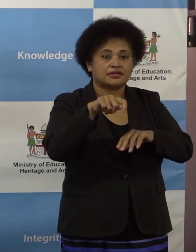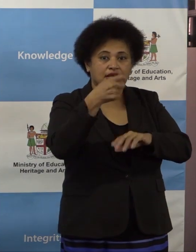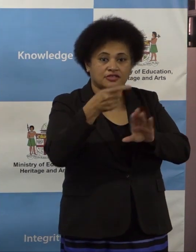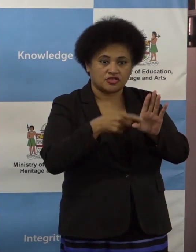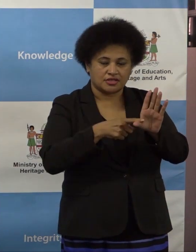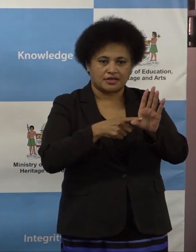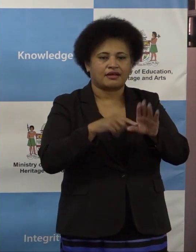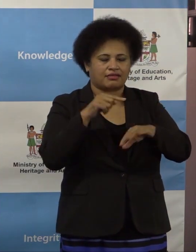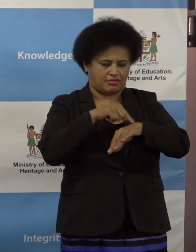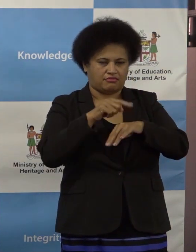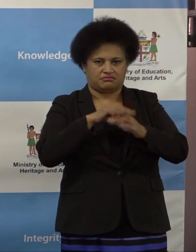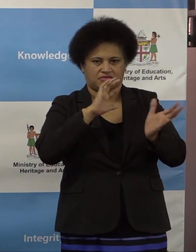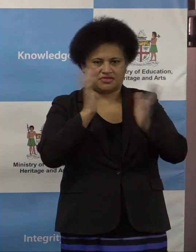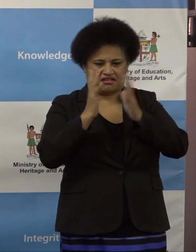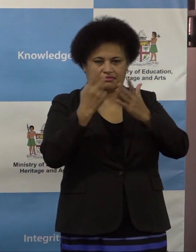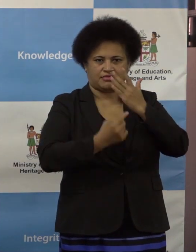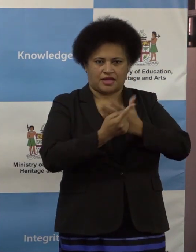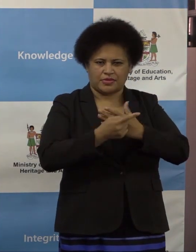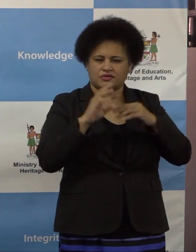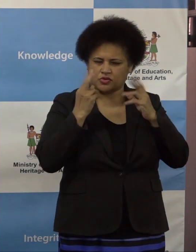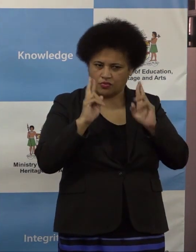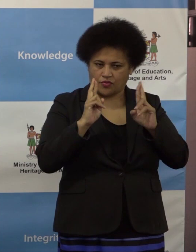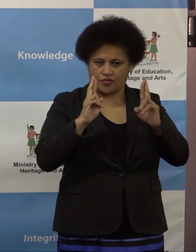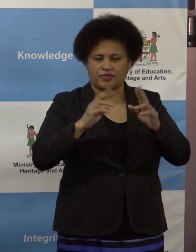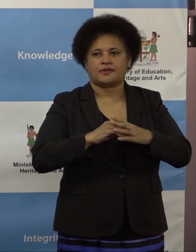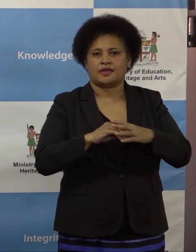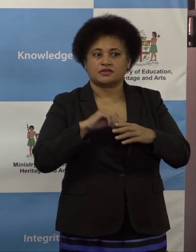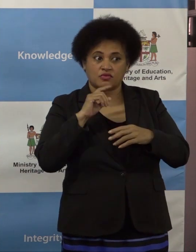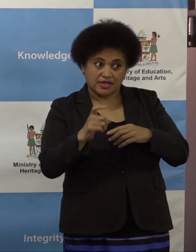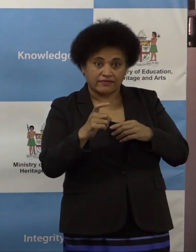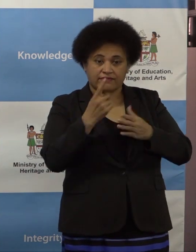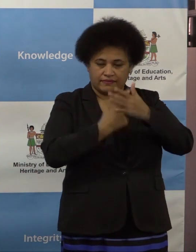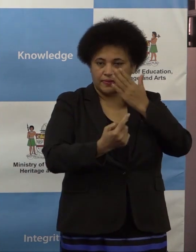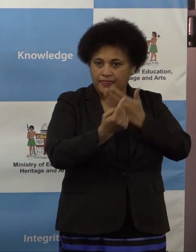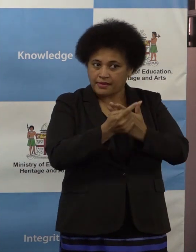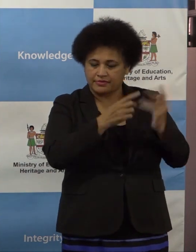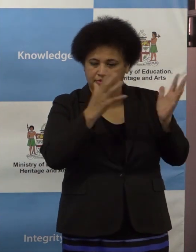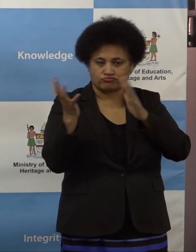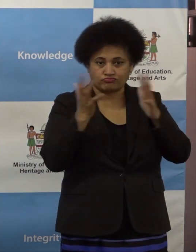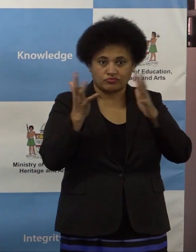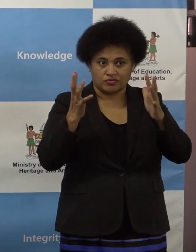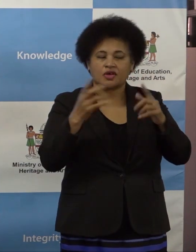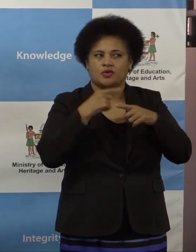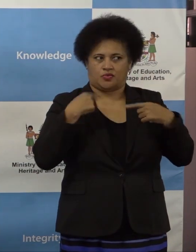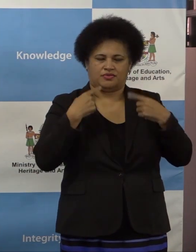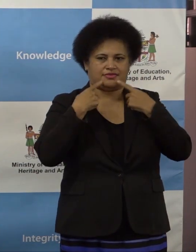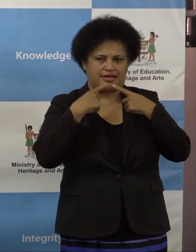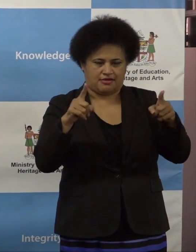necessary adjustments to the school term if we are hit by any cyclone or any other calamity.